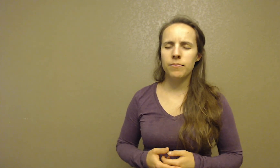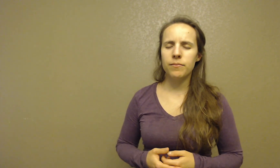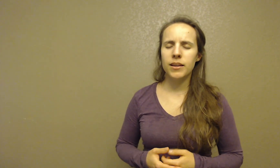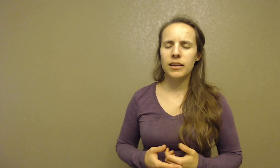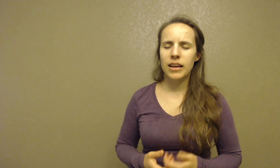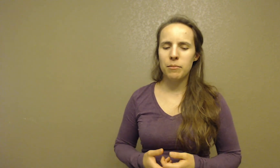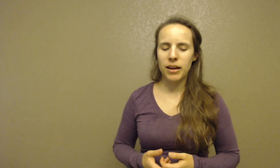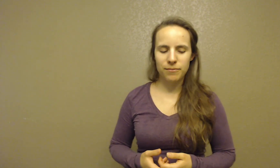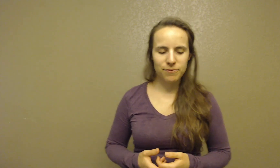amen.